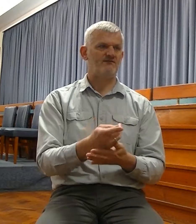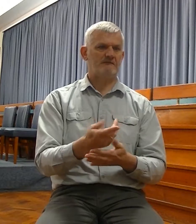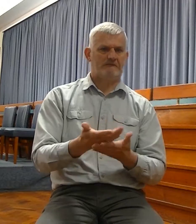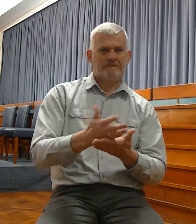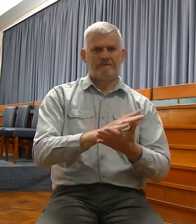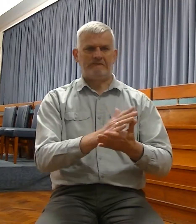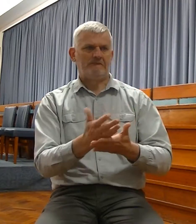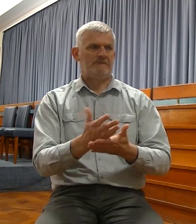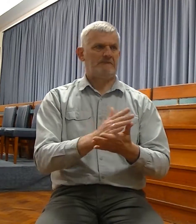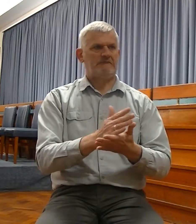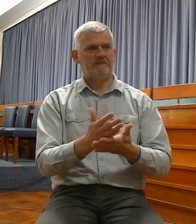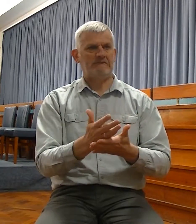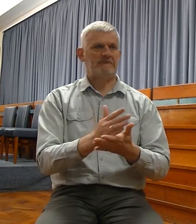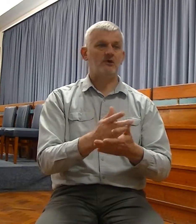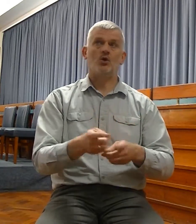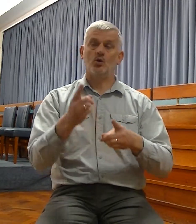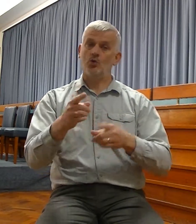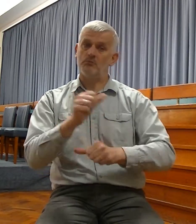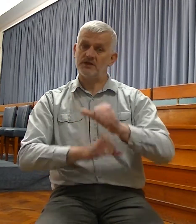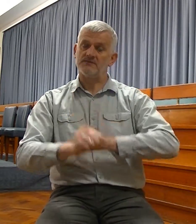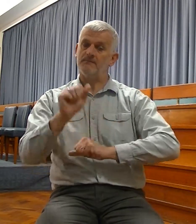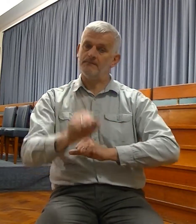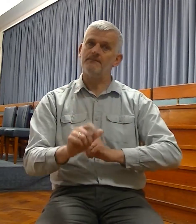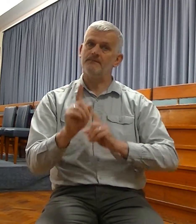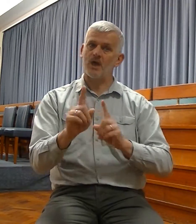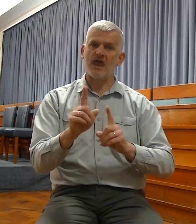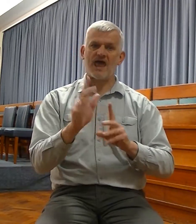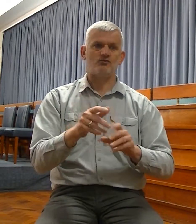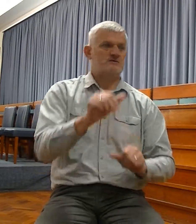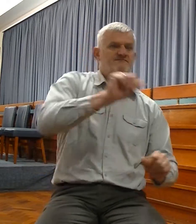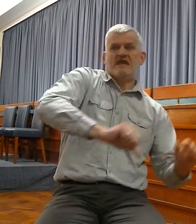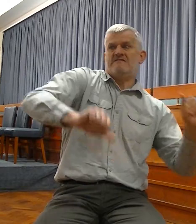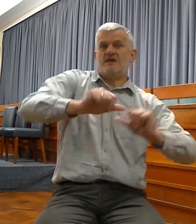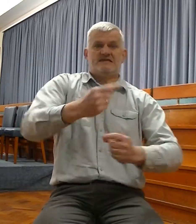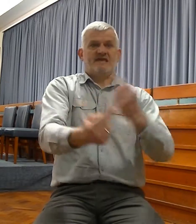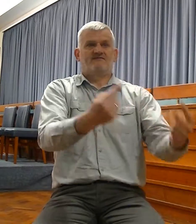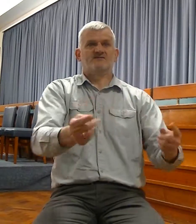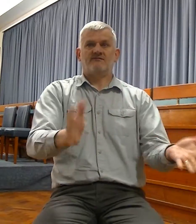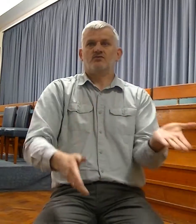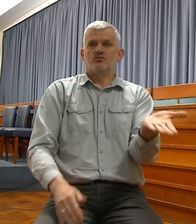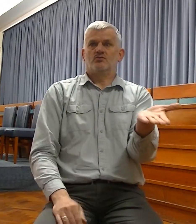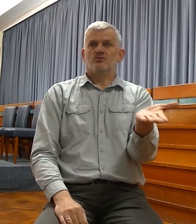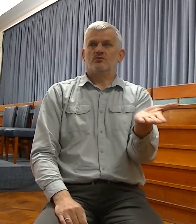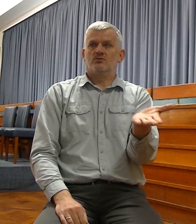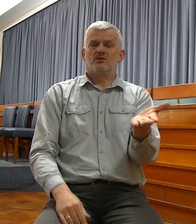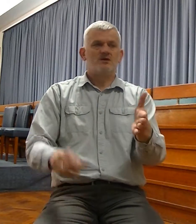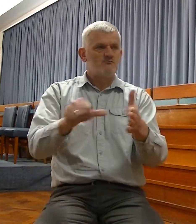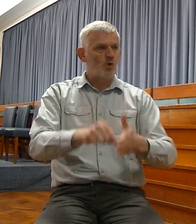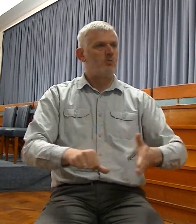Though God was with them, they had to defend themselves repeatedly. They had a long, long period of difficulty. And then, of course,